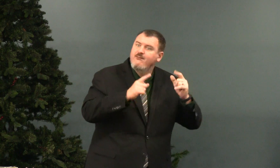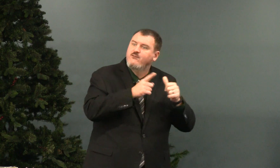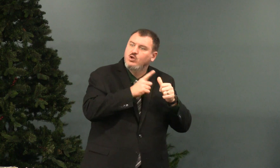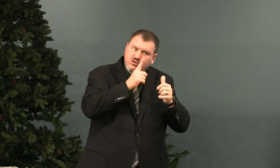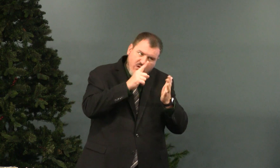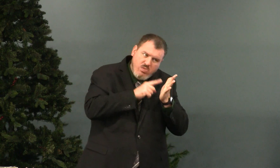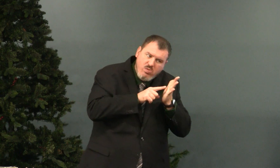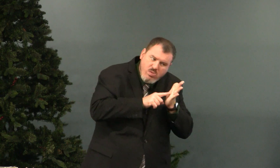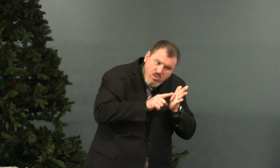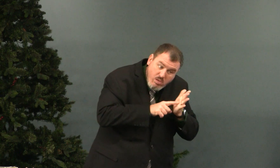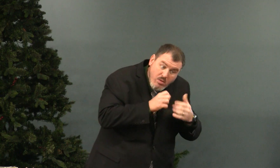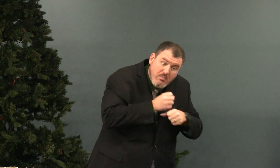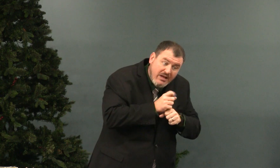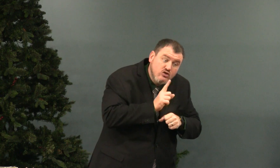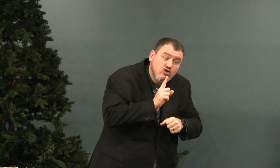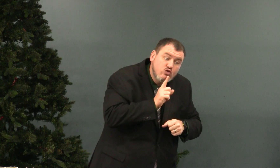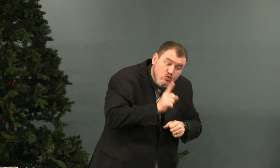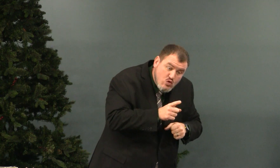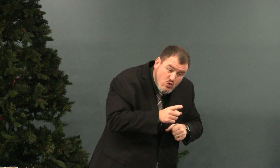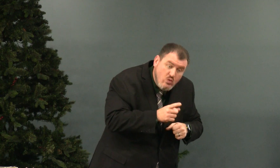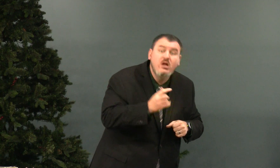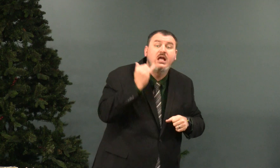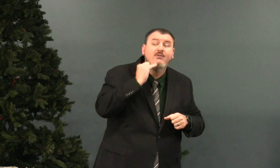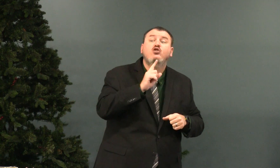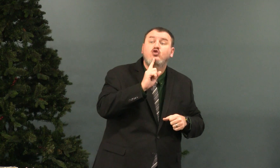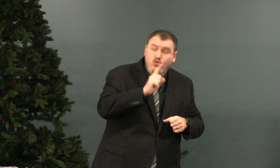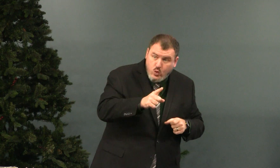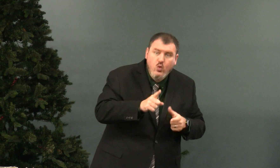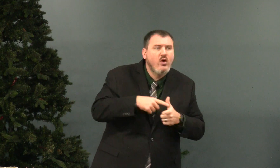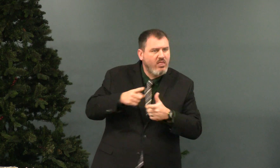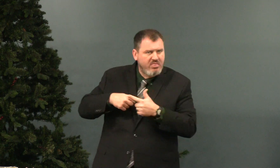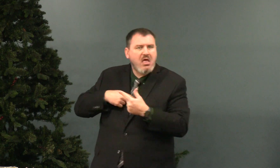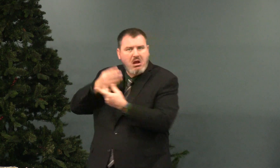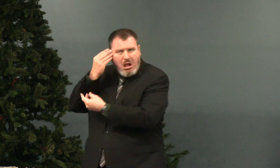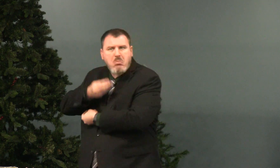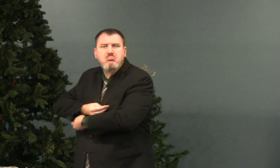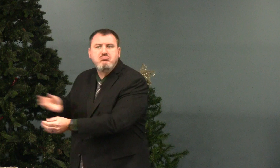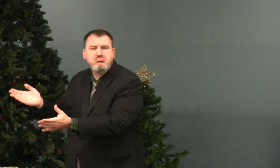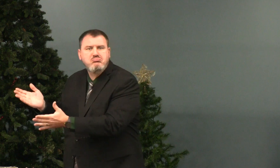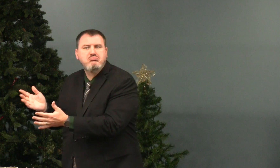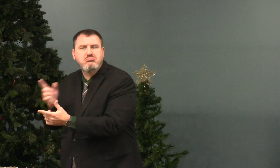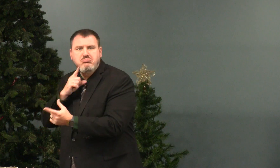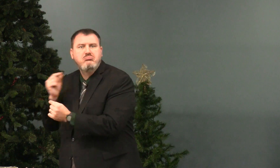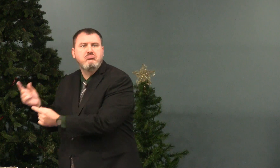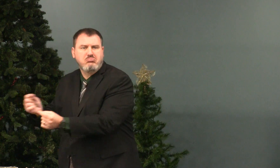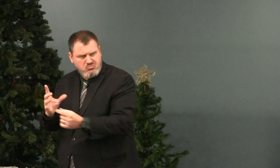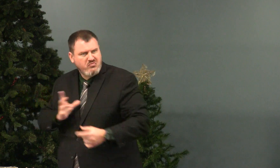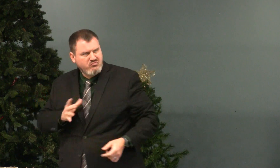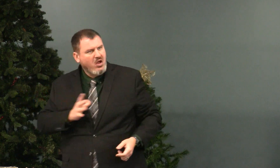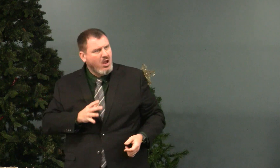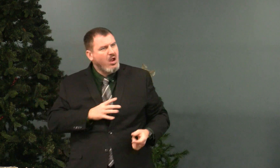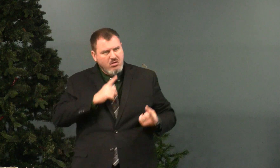If I hear first I check it out and make sure that it's true and if it's true then I start spreading it.